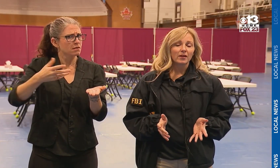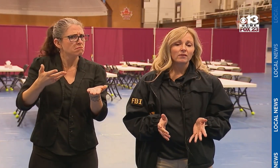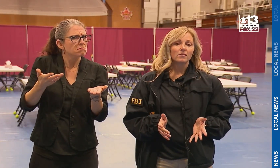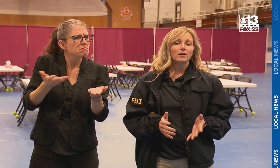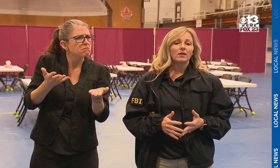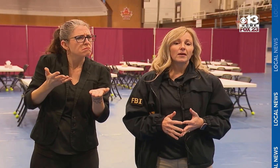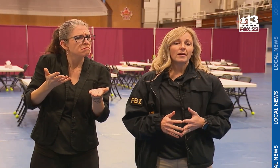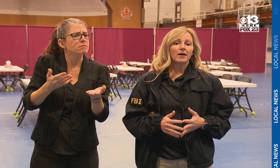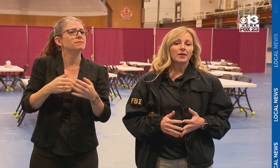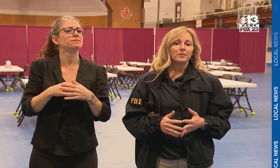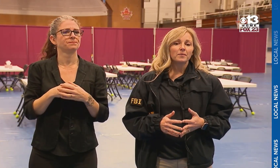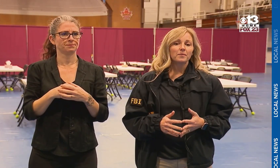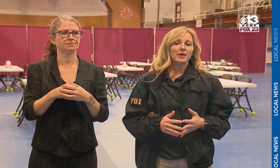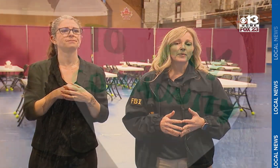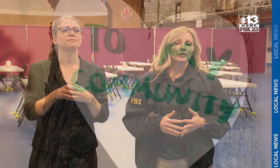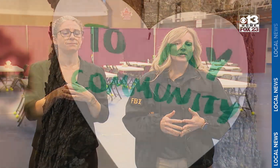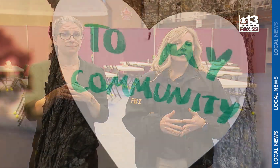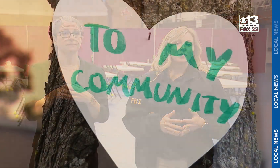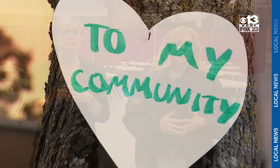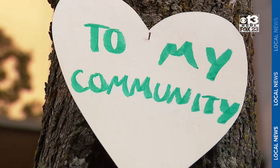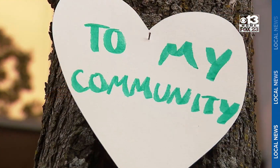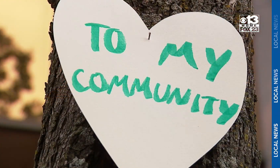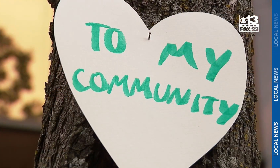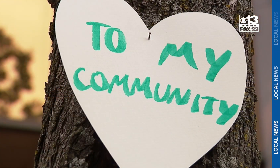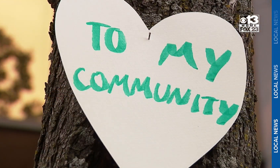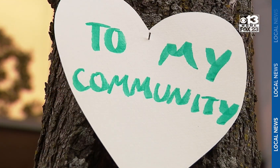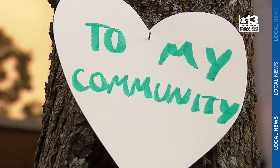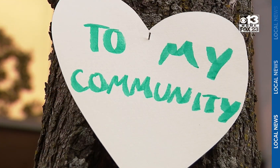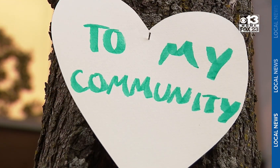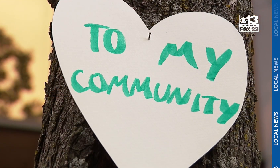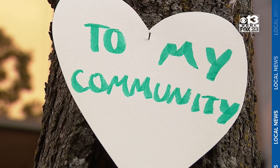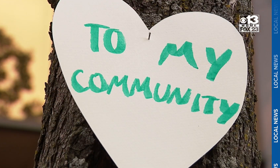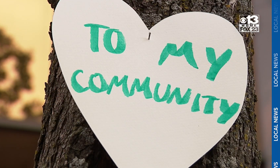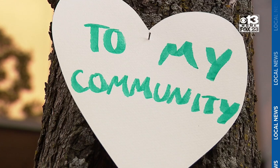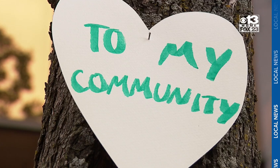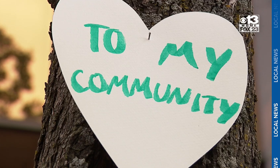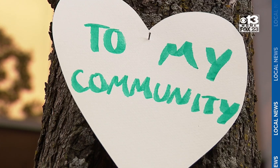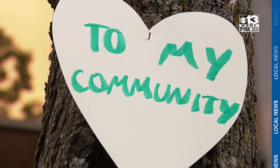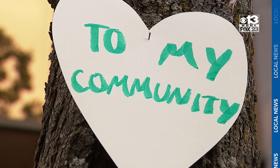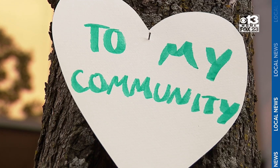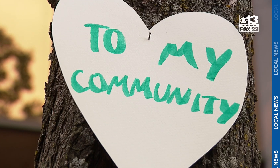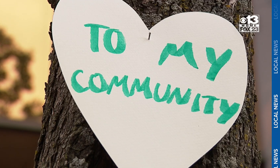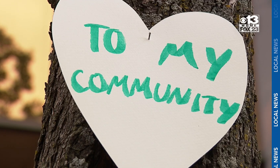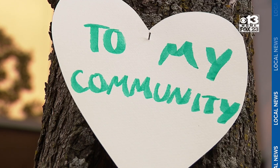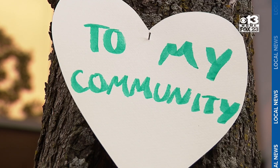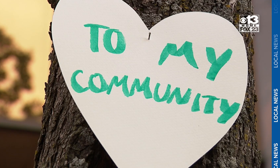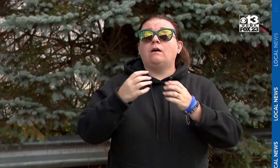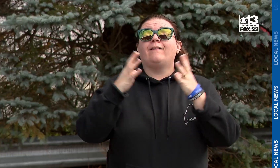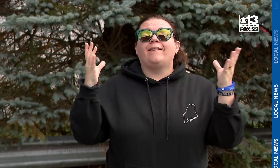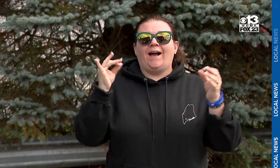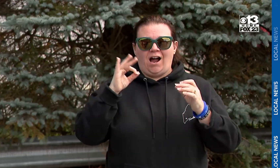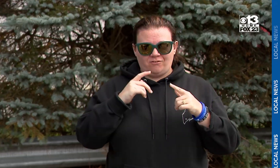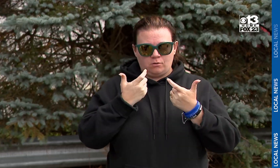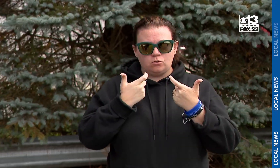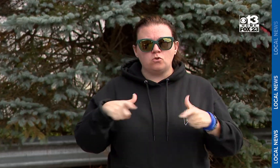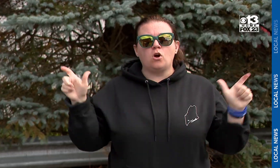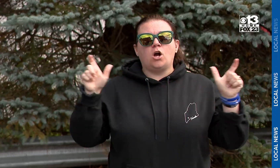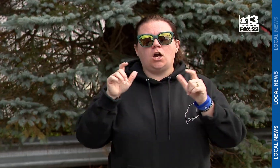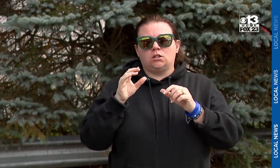done, but a lot of love and compassion has grown towards the deaf community since that night of the tragedy. A lot of love, yes,